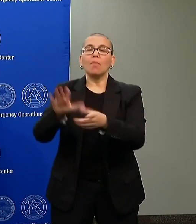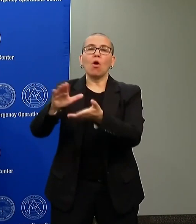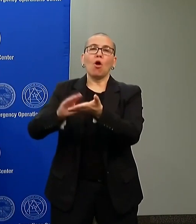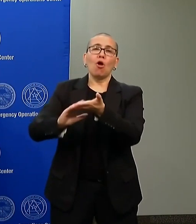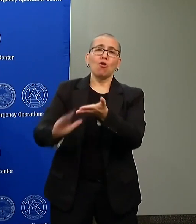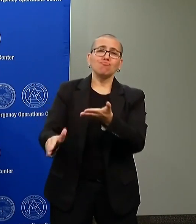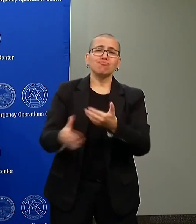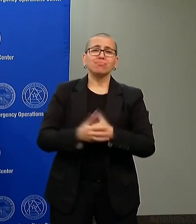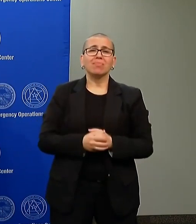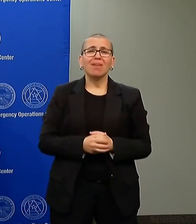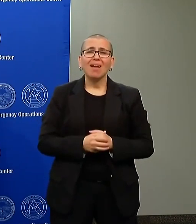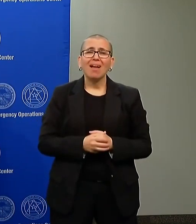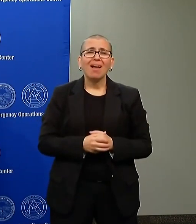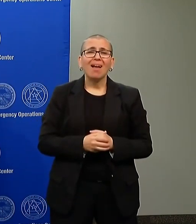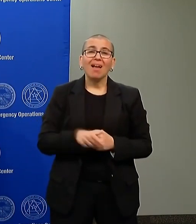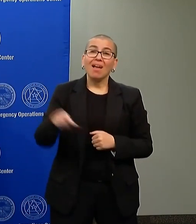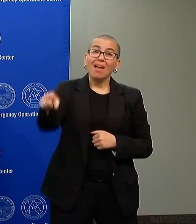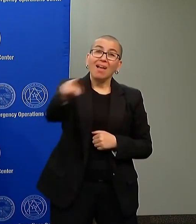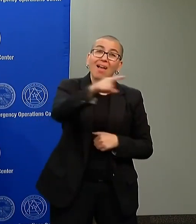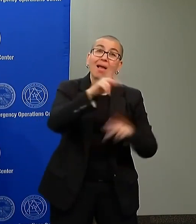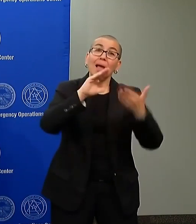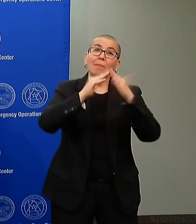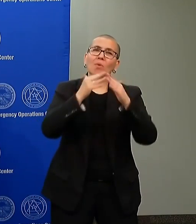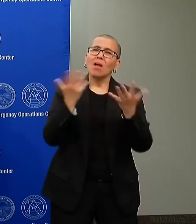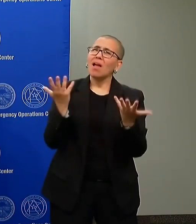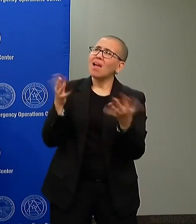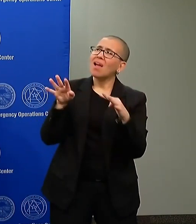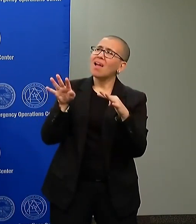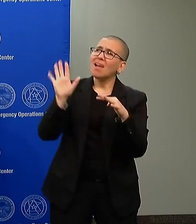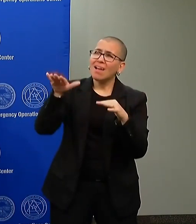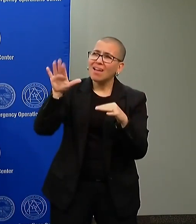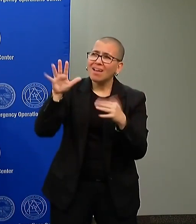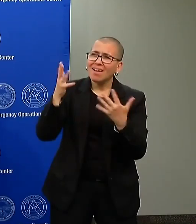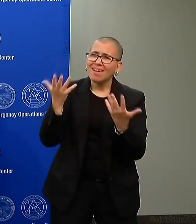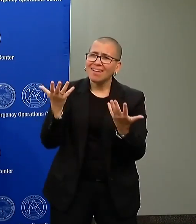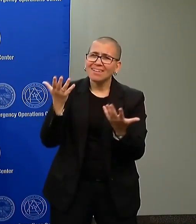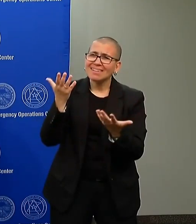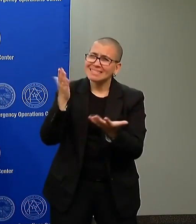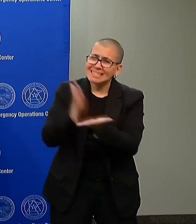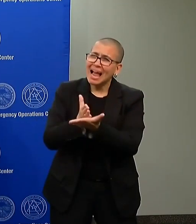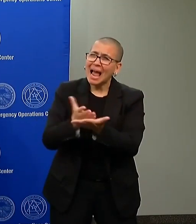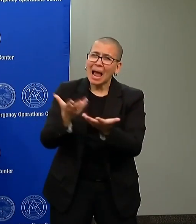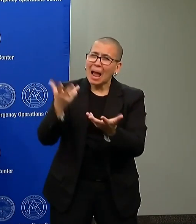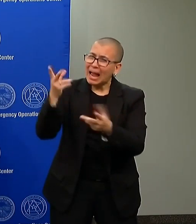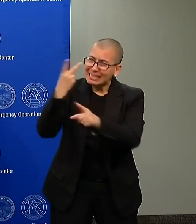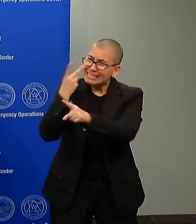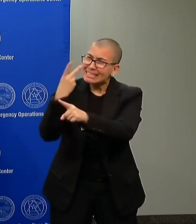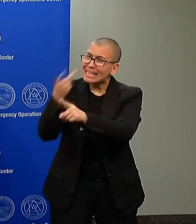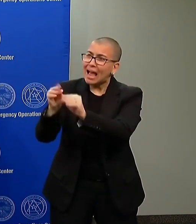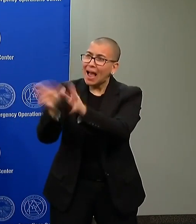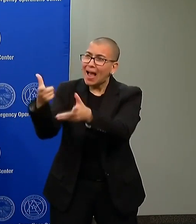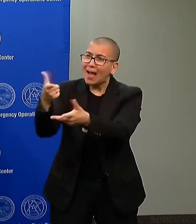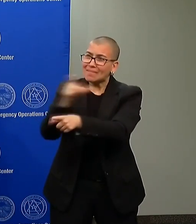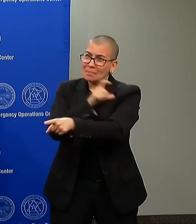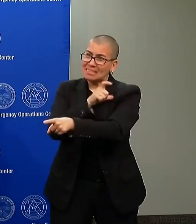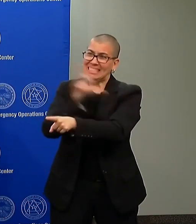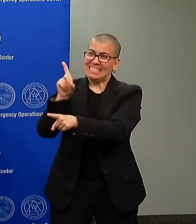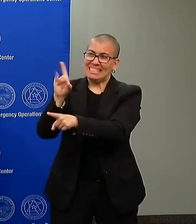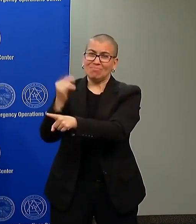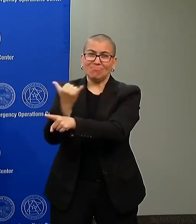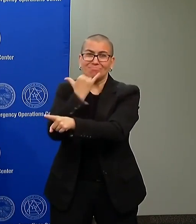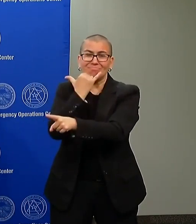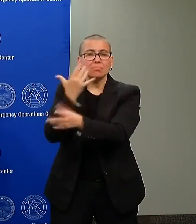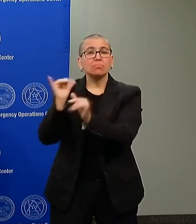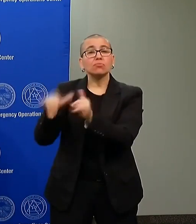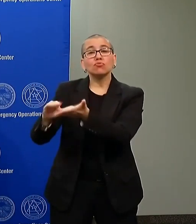when, how long will it take? People who ask, how egregious does it have to be? People who ask, how blatant